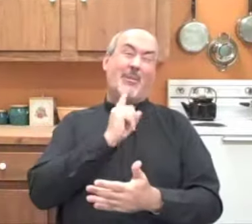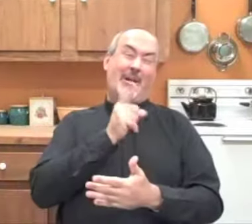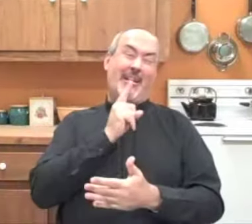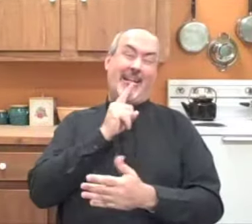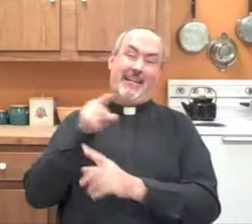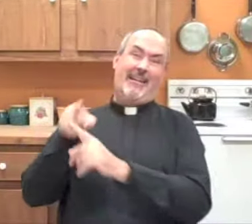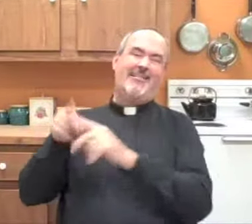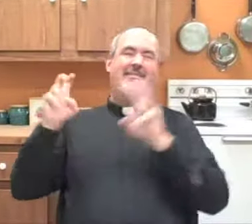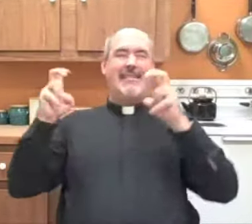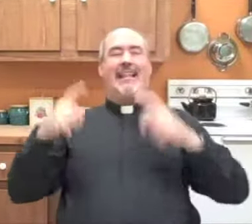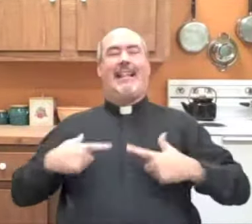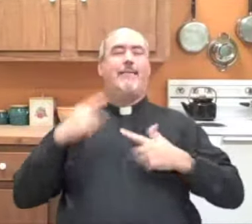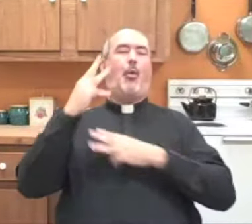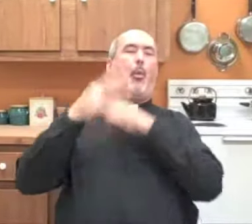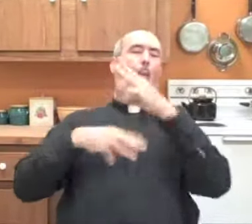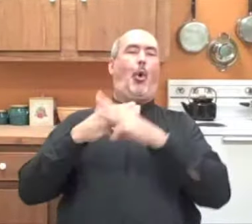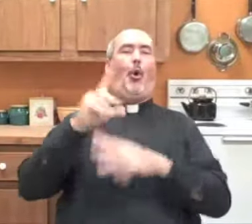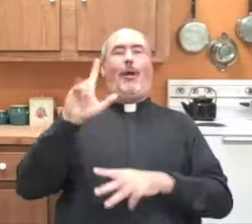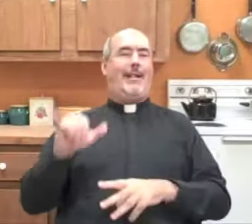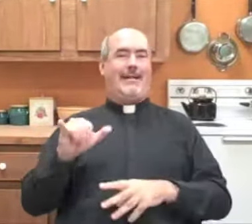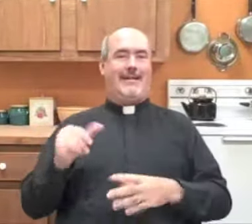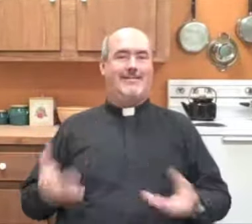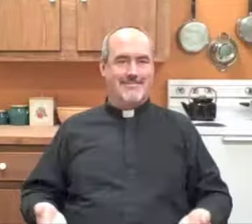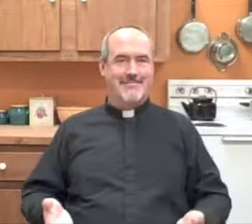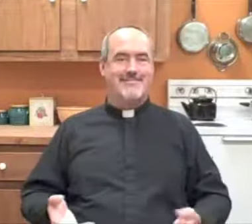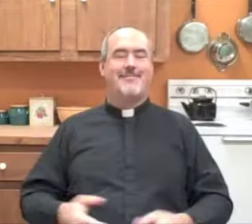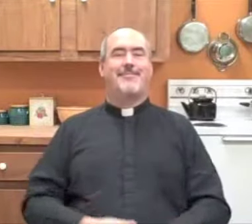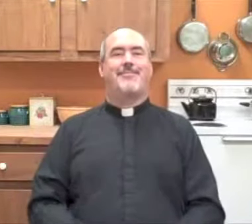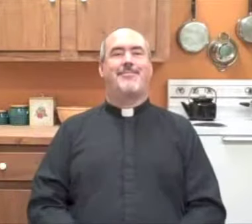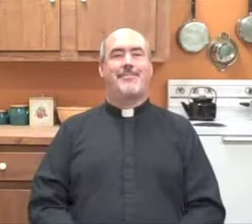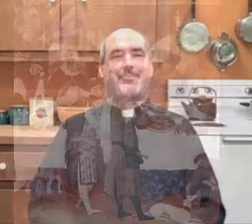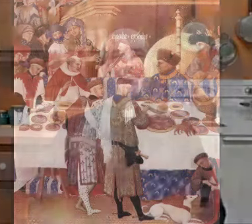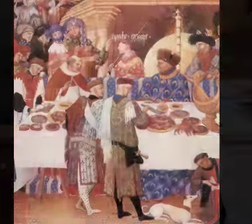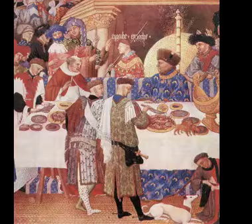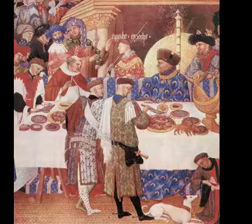town and spend lots of money. He lived a very worldly life.